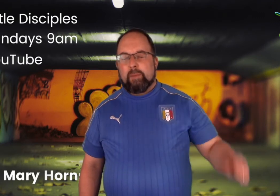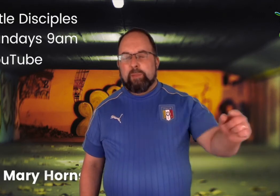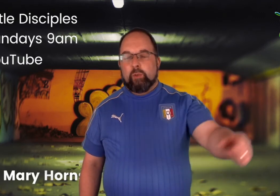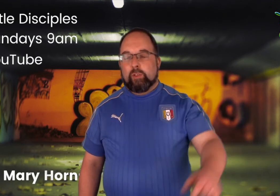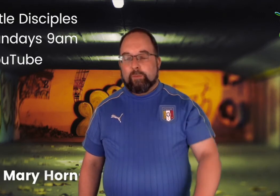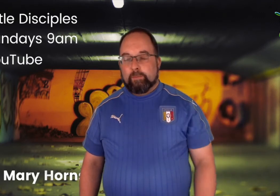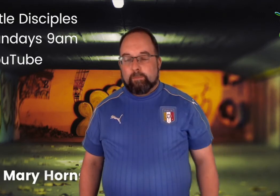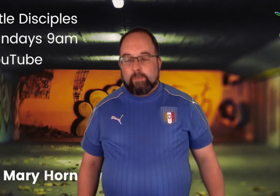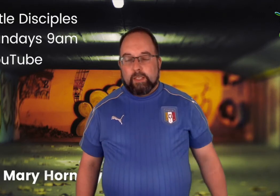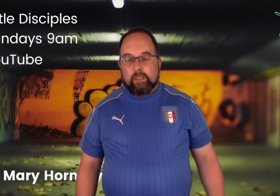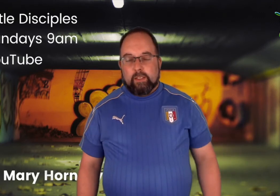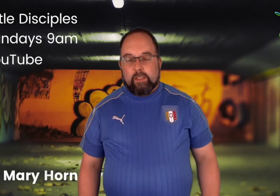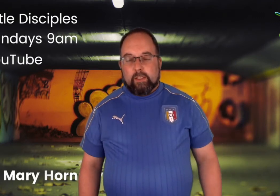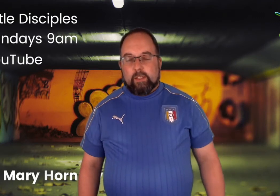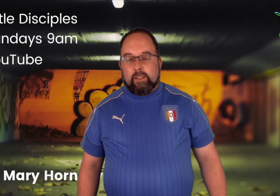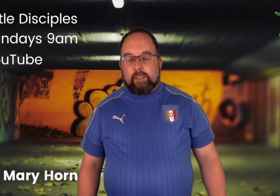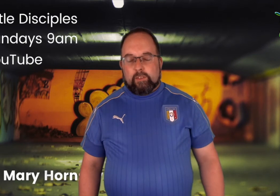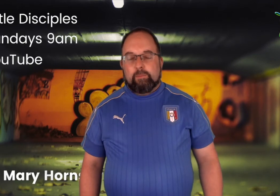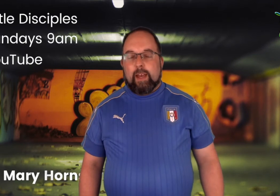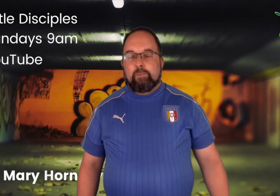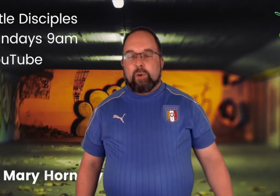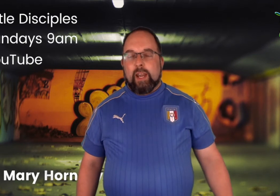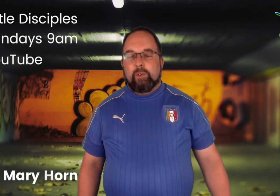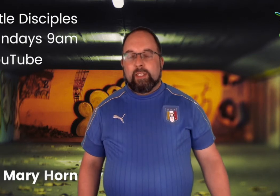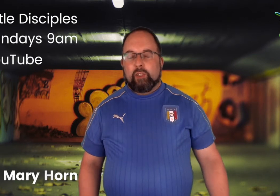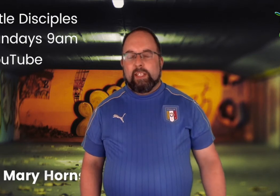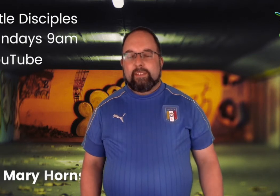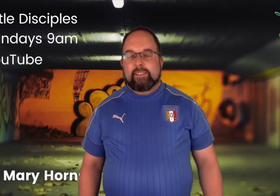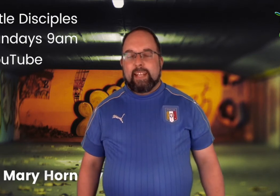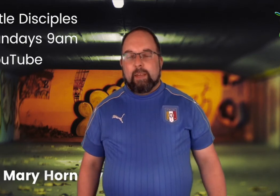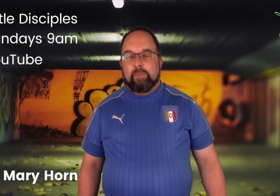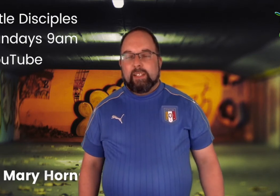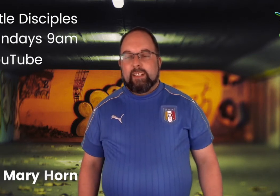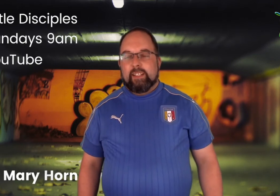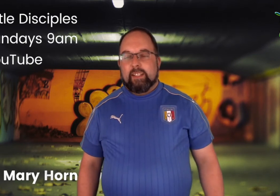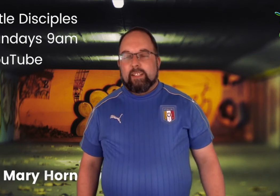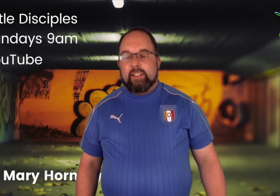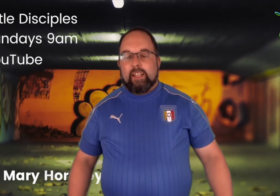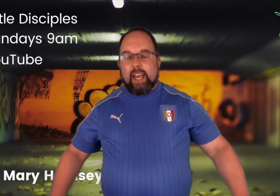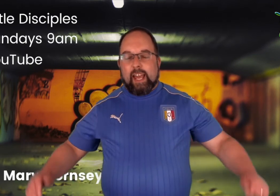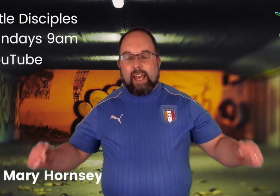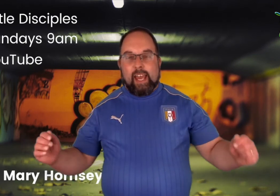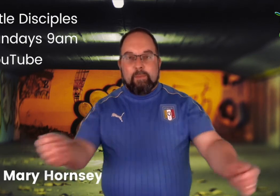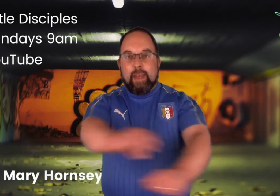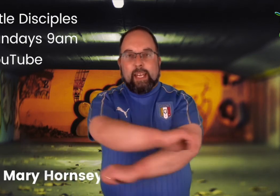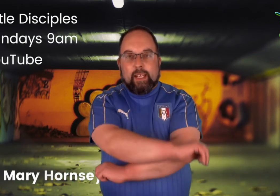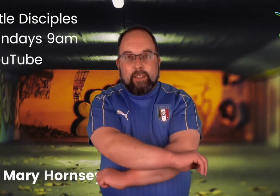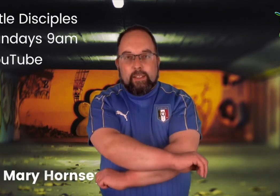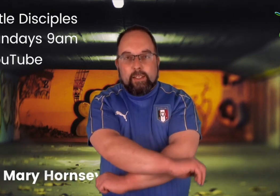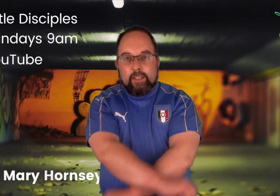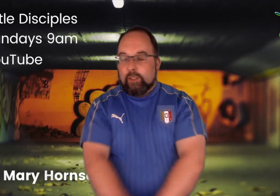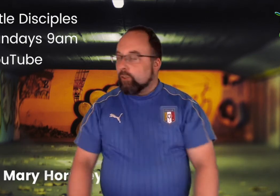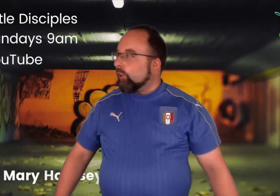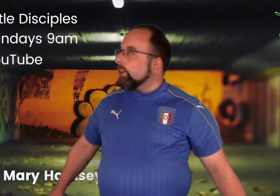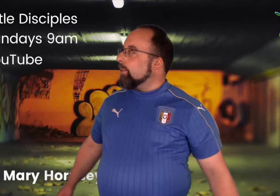beautiful. This is my prayer in Jesus' name. Amen. Sorry, Emily.